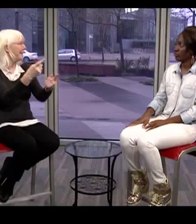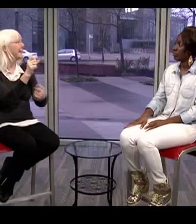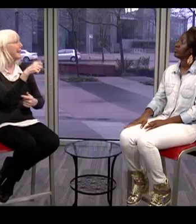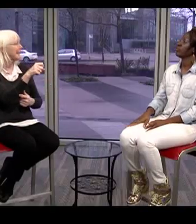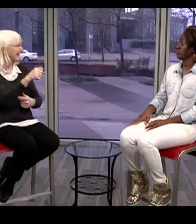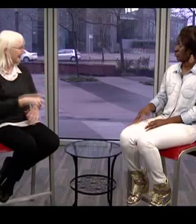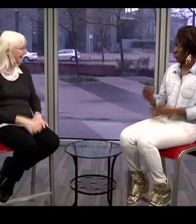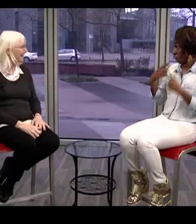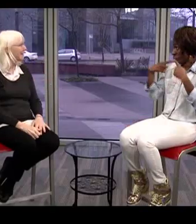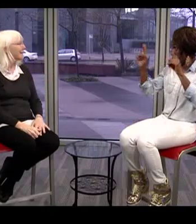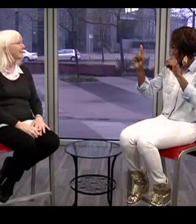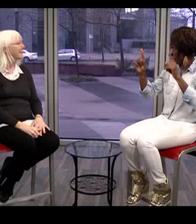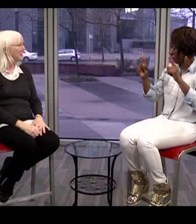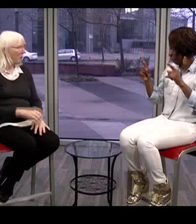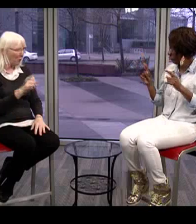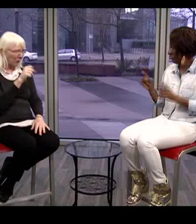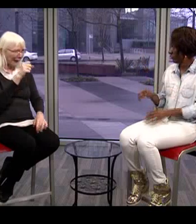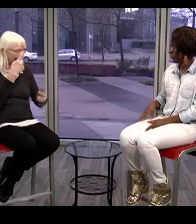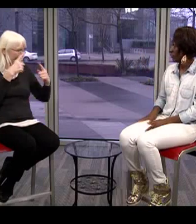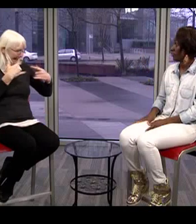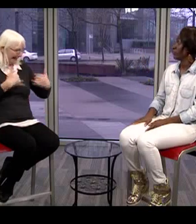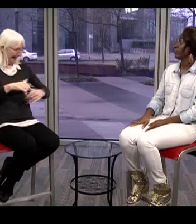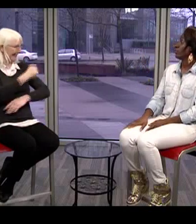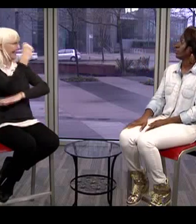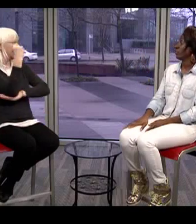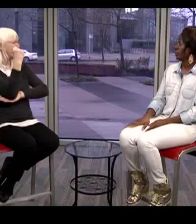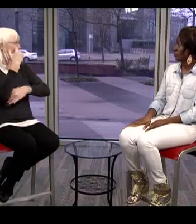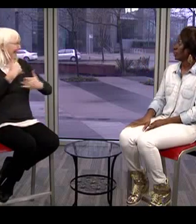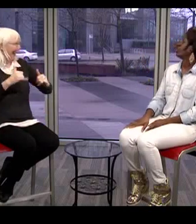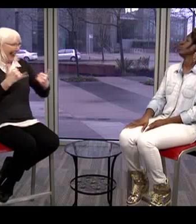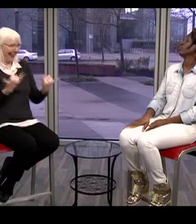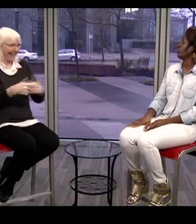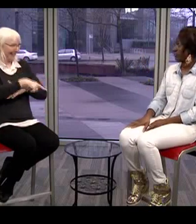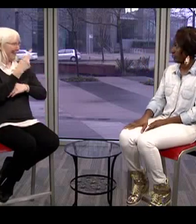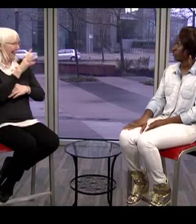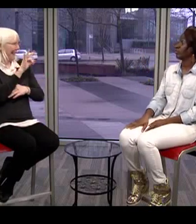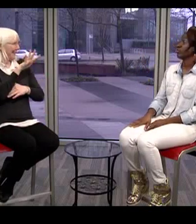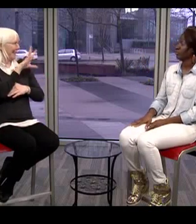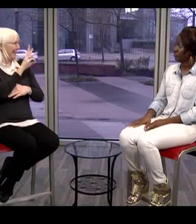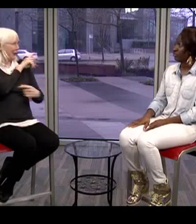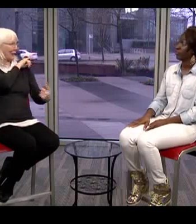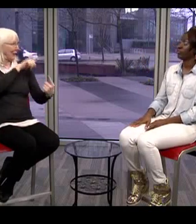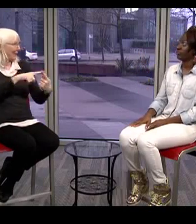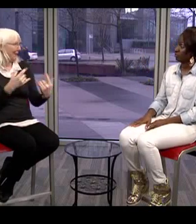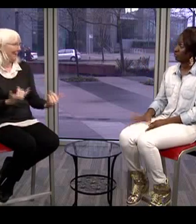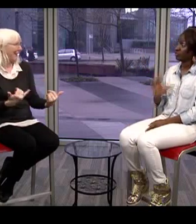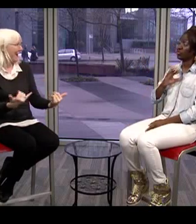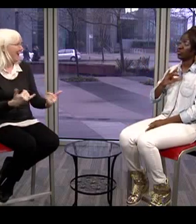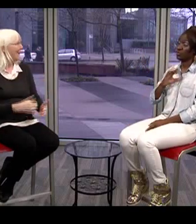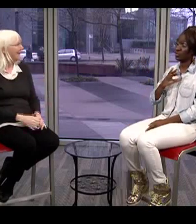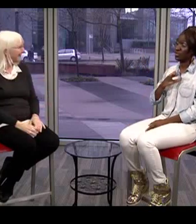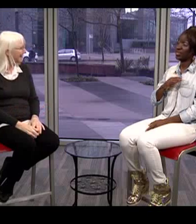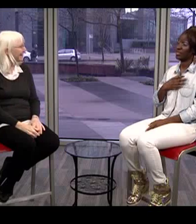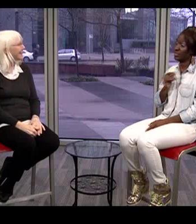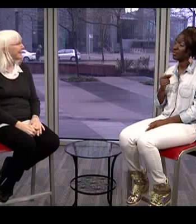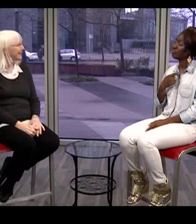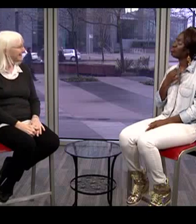they've been in existence since we started. And it's going well? Yes, we're going strong. You know, a long time, since